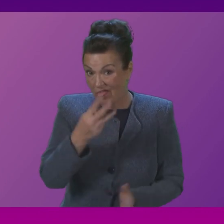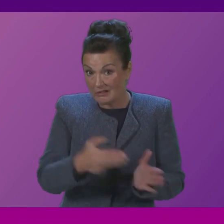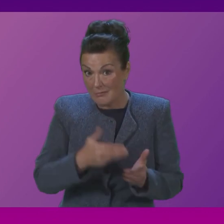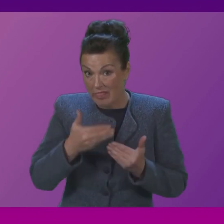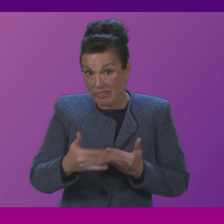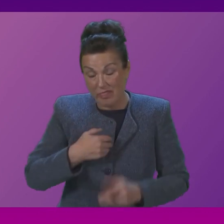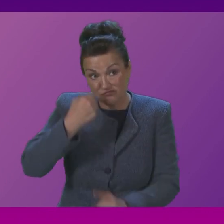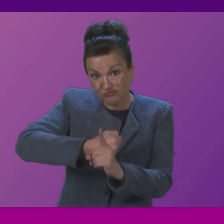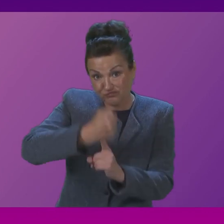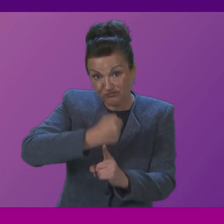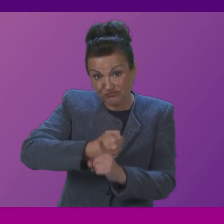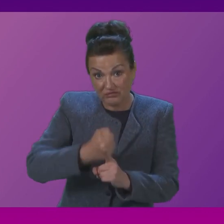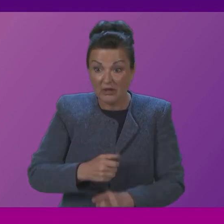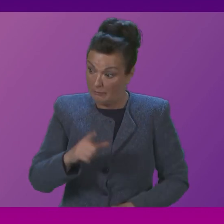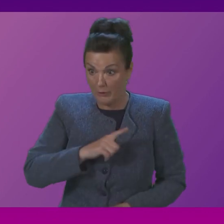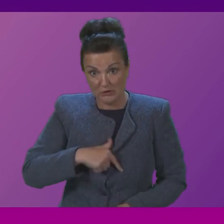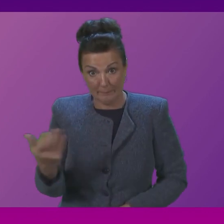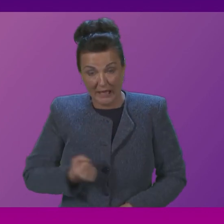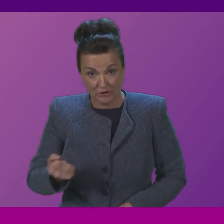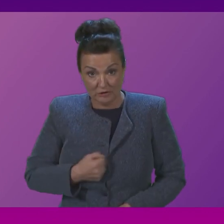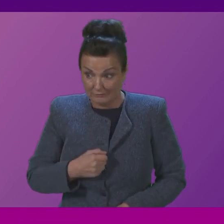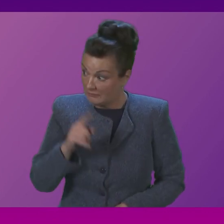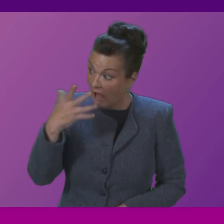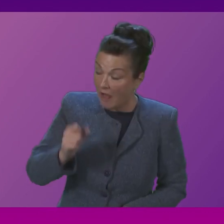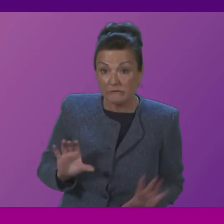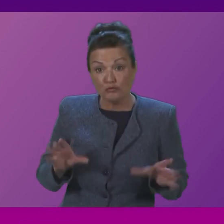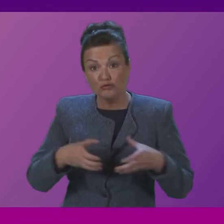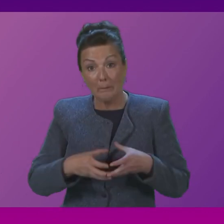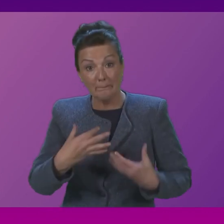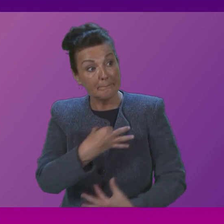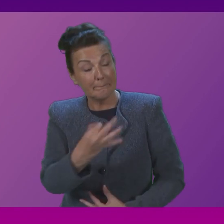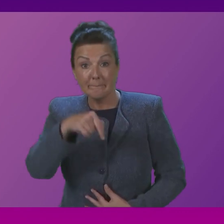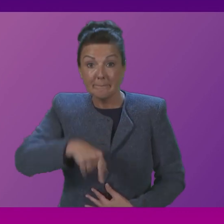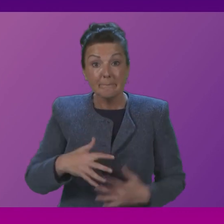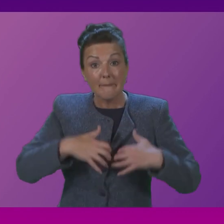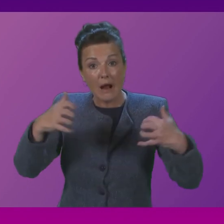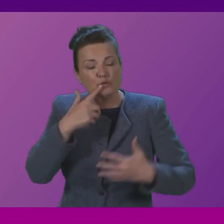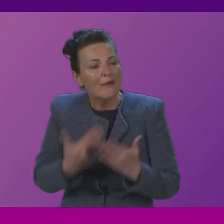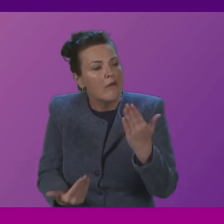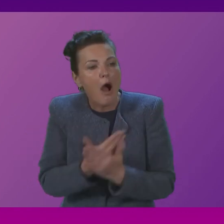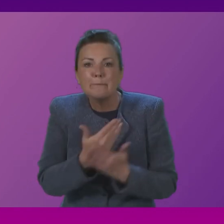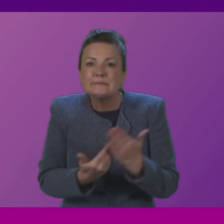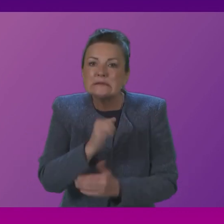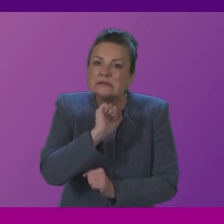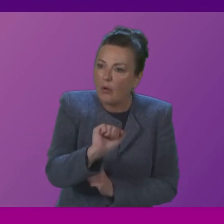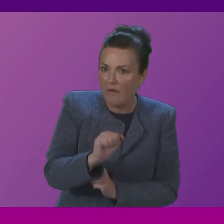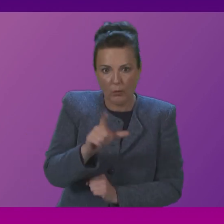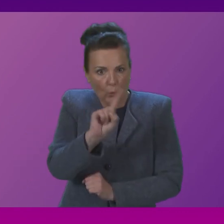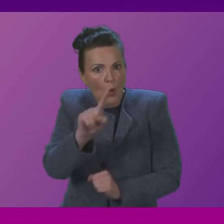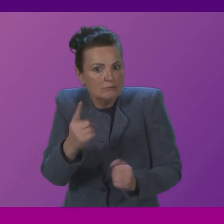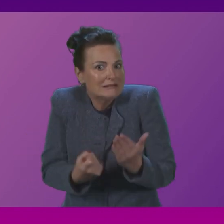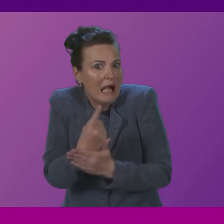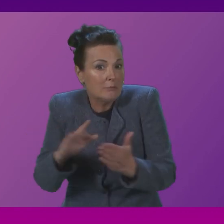today a delegation of these workers is in parliament to provide an update on the dispute and every MSP has received an invitation